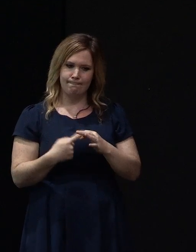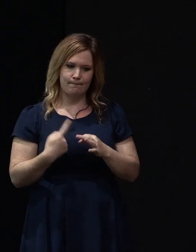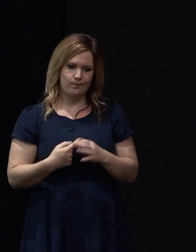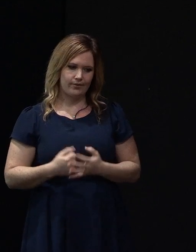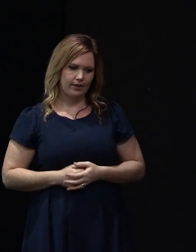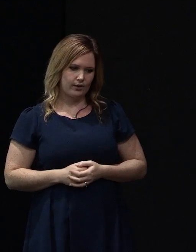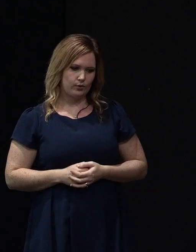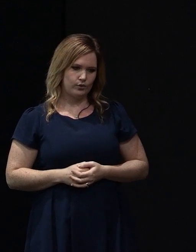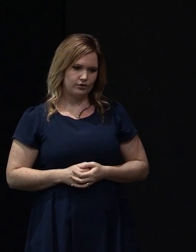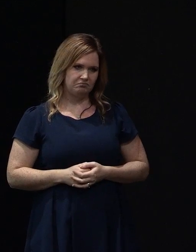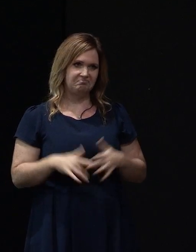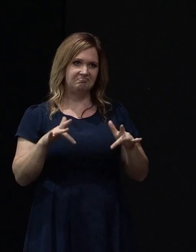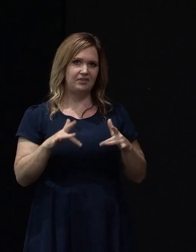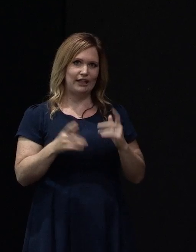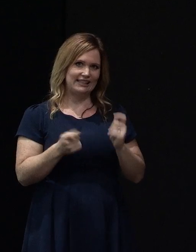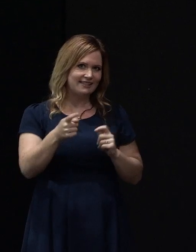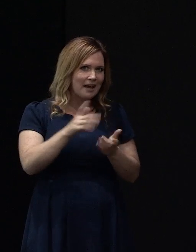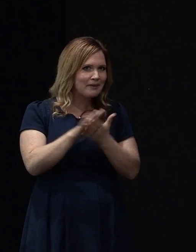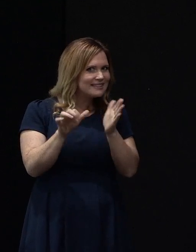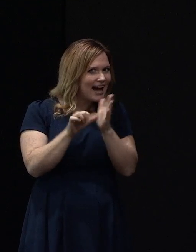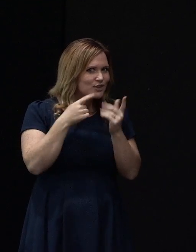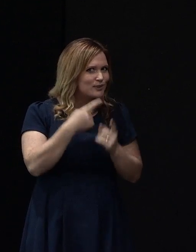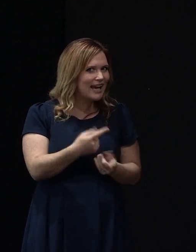As that's not really been tested yet, it's hard to say.